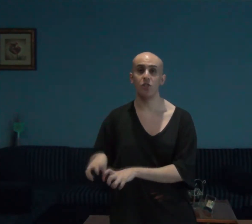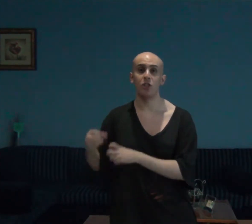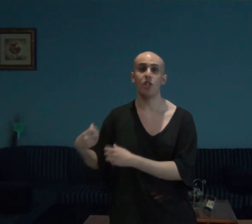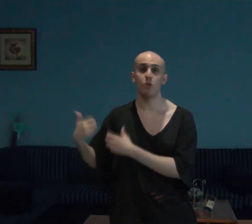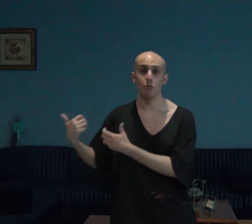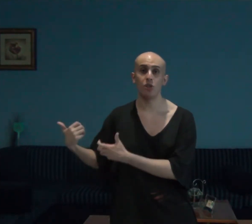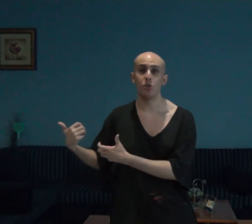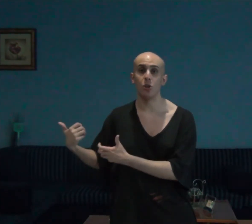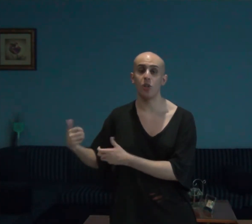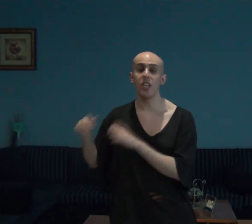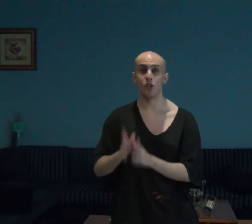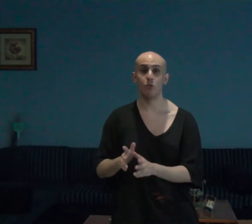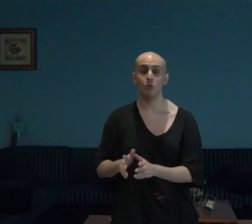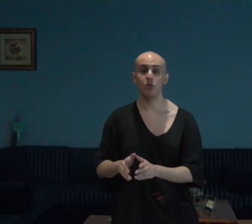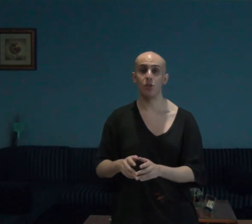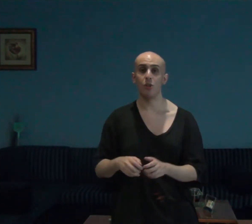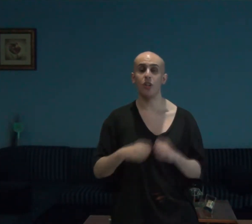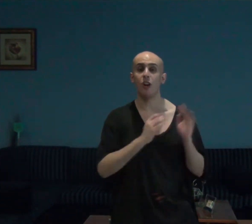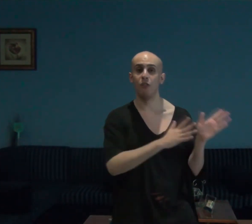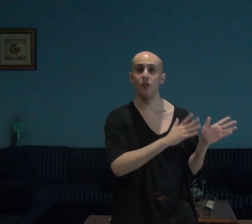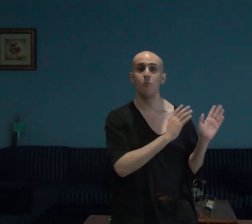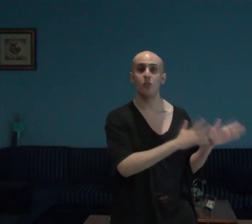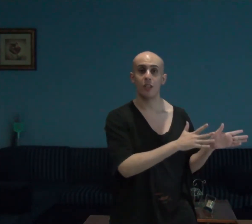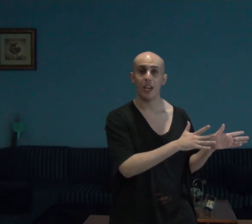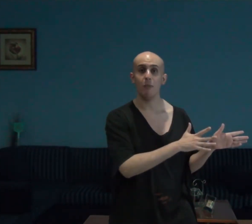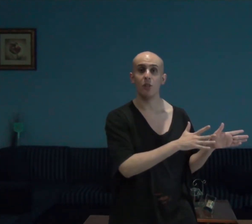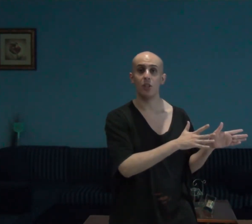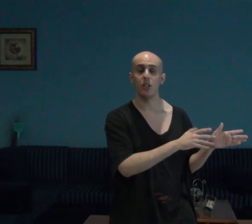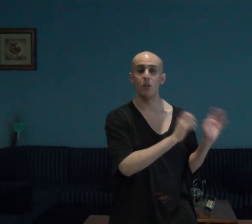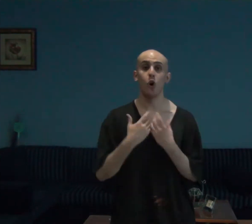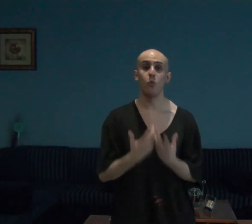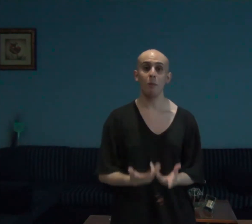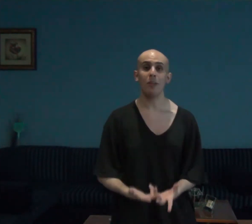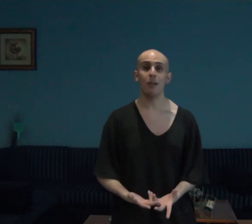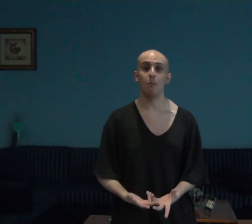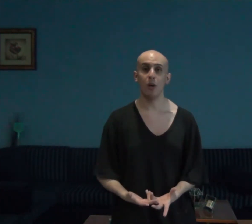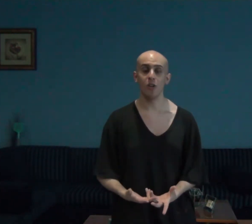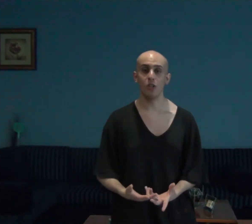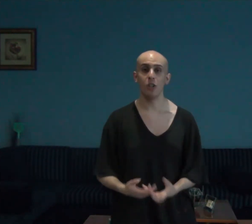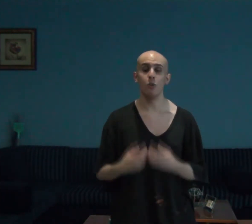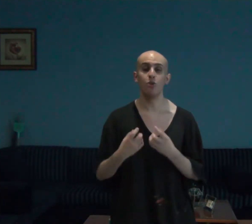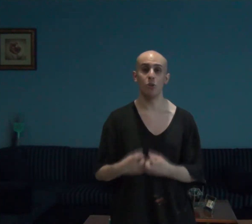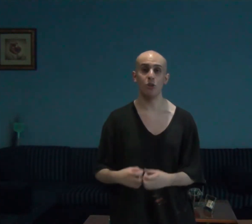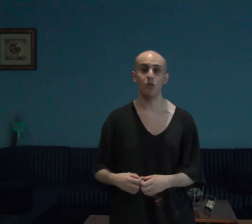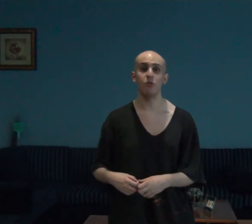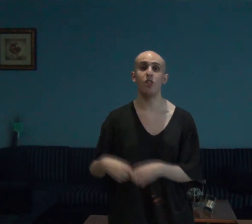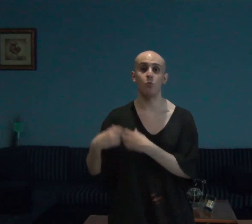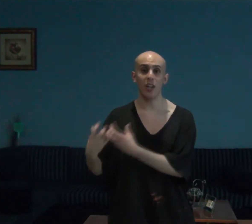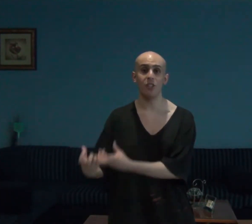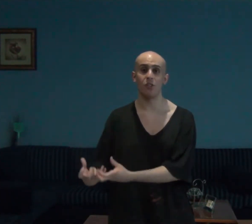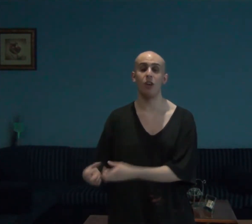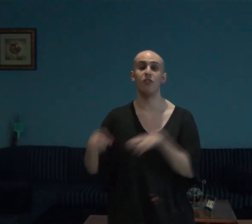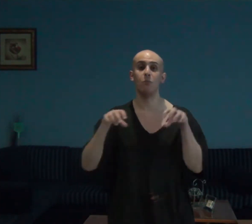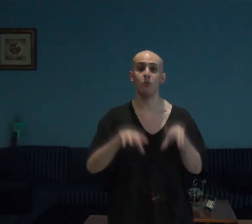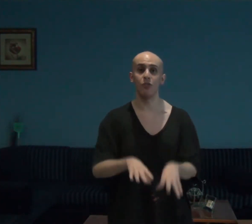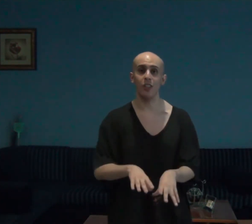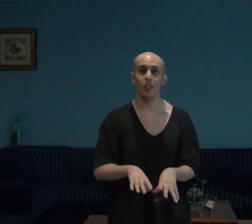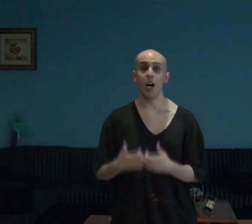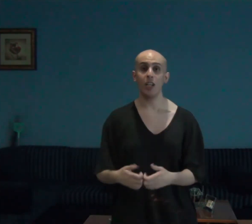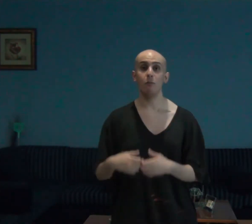on a true story the true story of former cam girl or webcam model who's also the writer of the movie aya